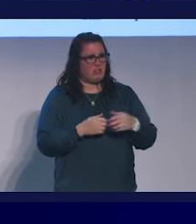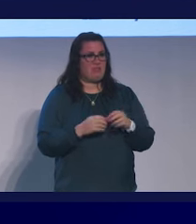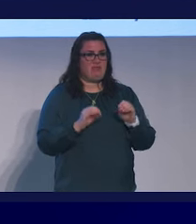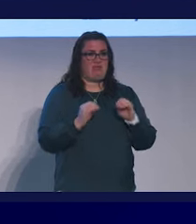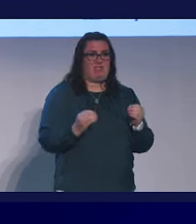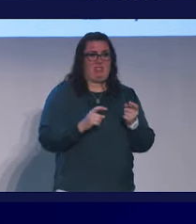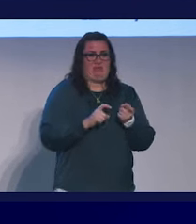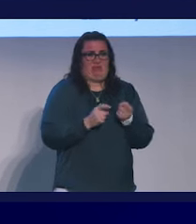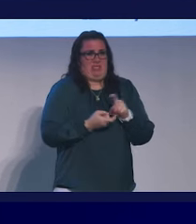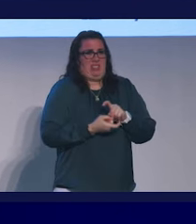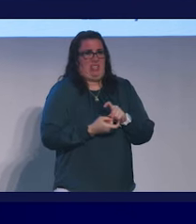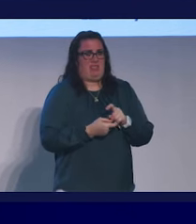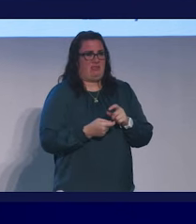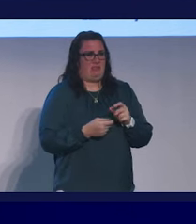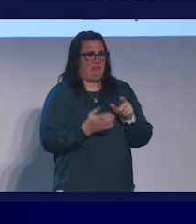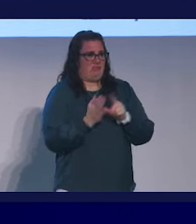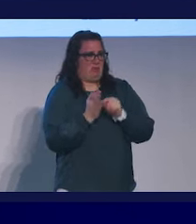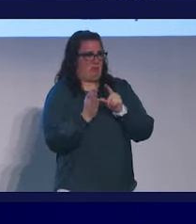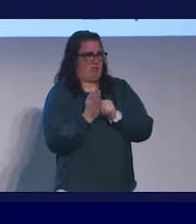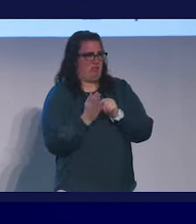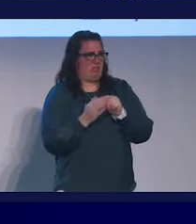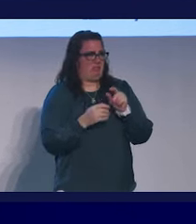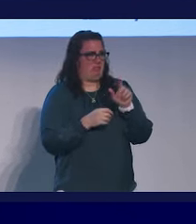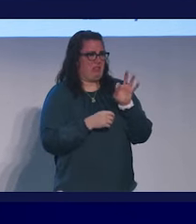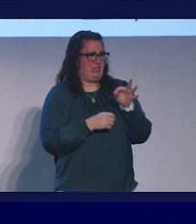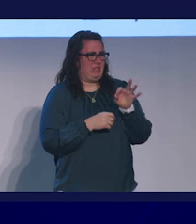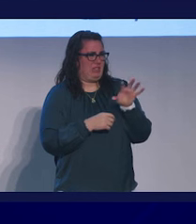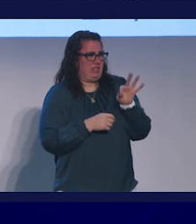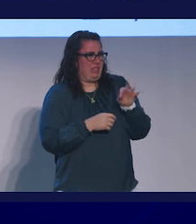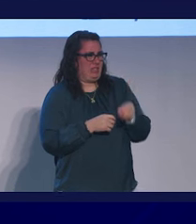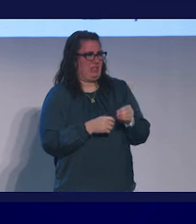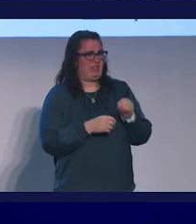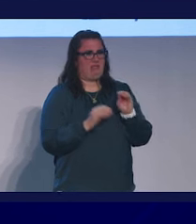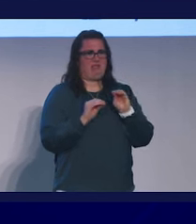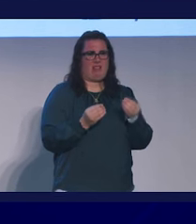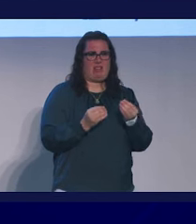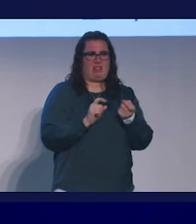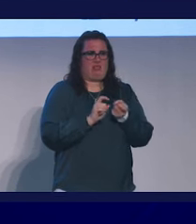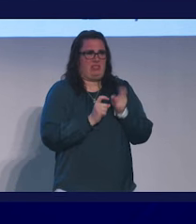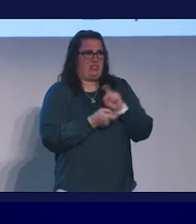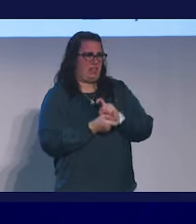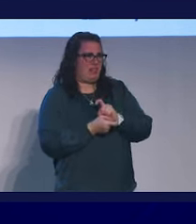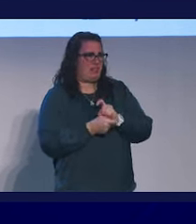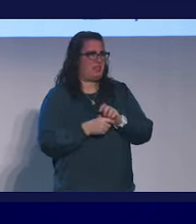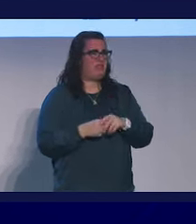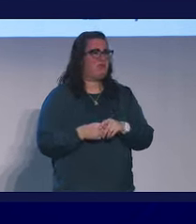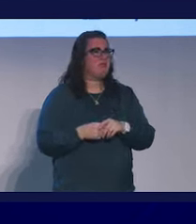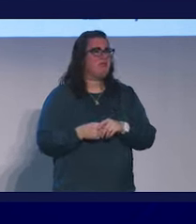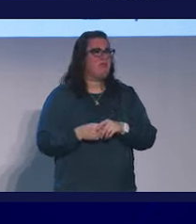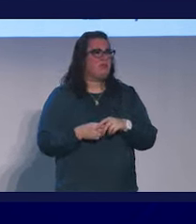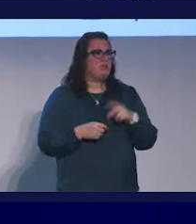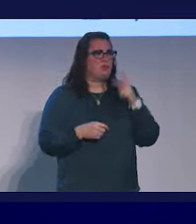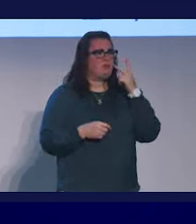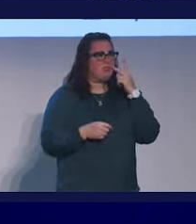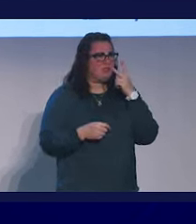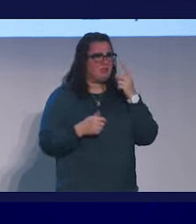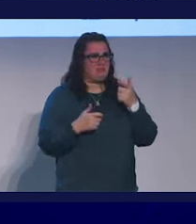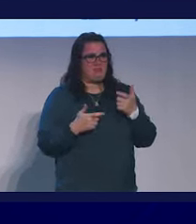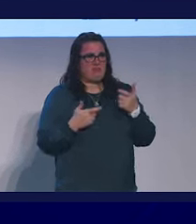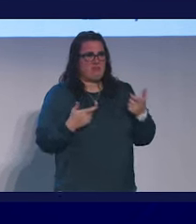has changed. That was published in 1990. Nothing has changed on every single measure for every major disease. We see massive,